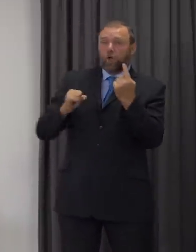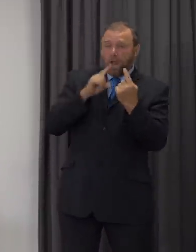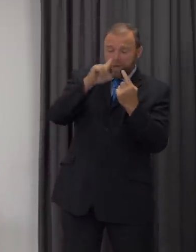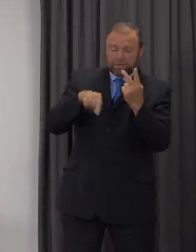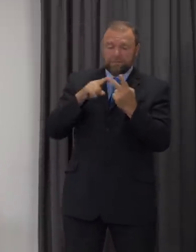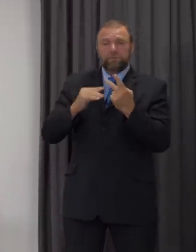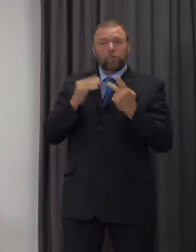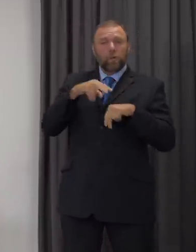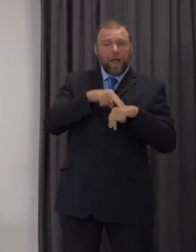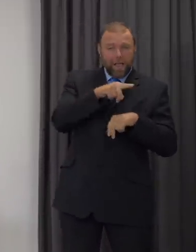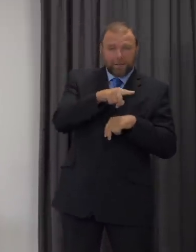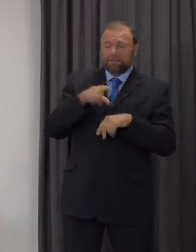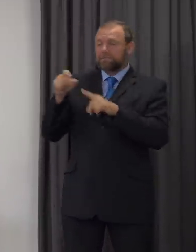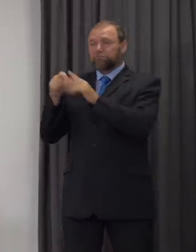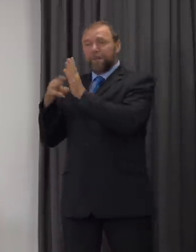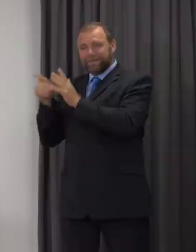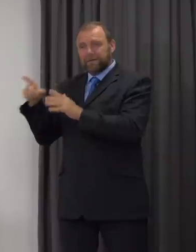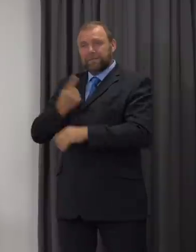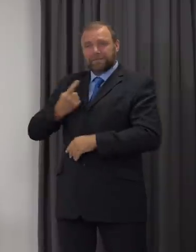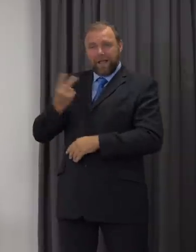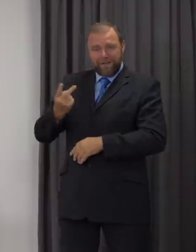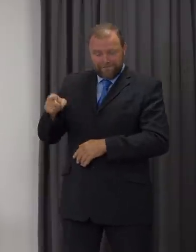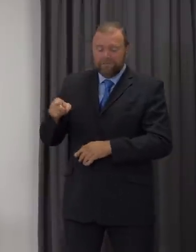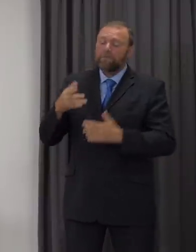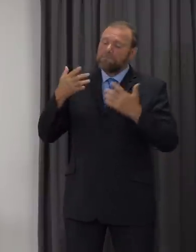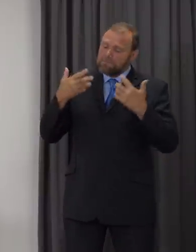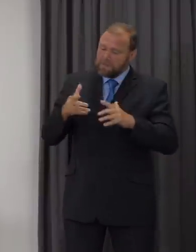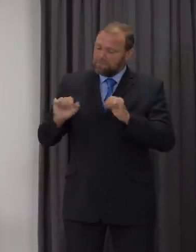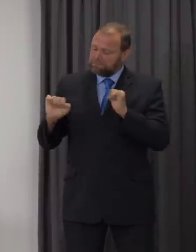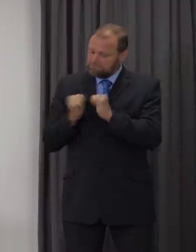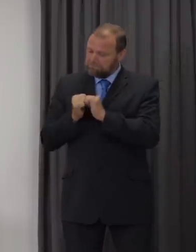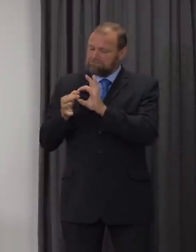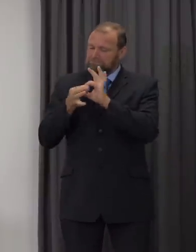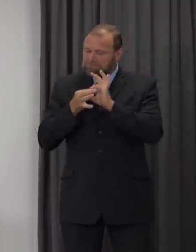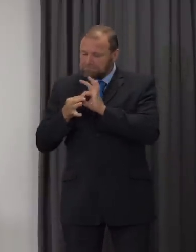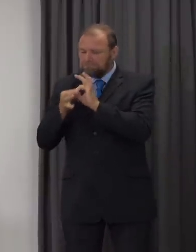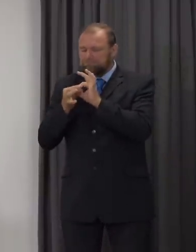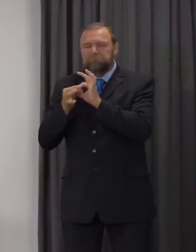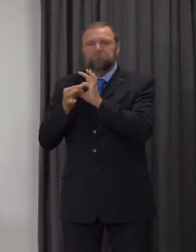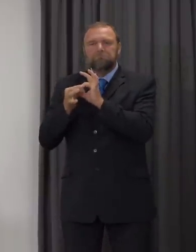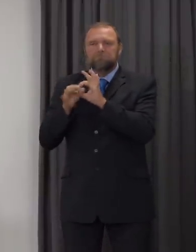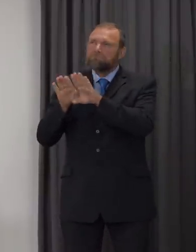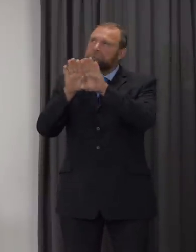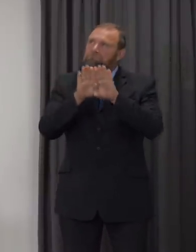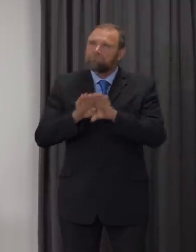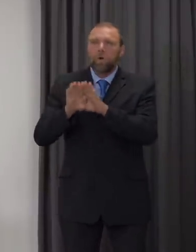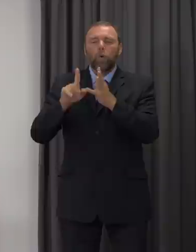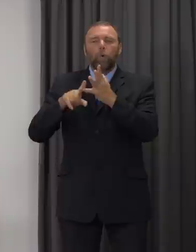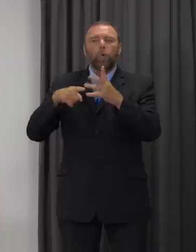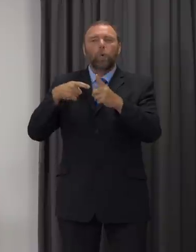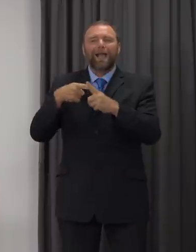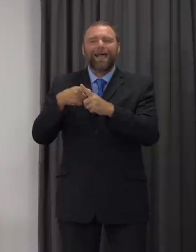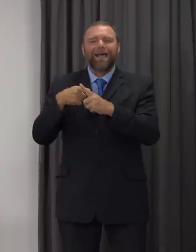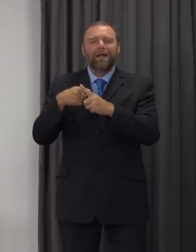the Prime Minister and I, agreed to take some further coordinated action across the United Kingdom to